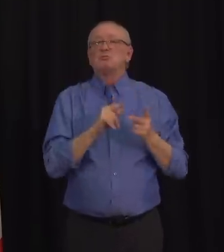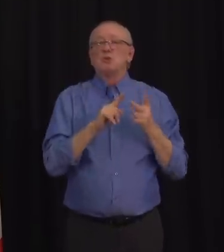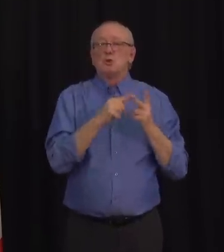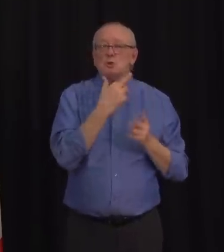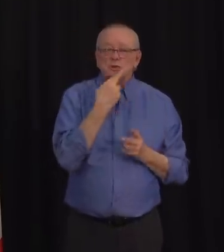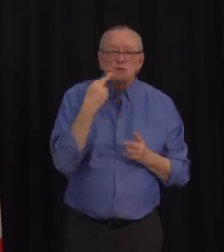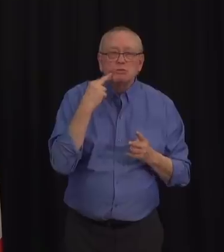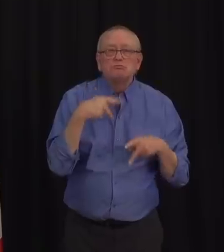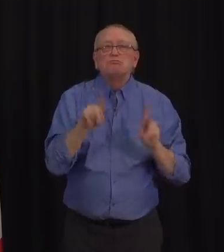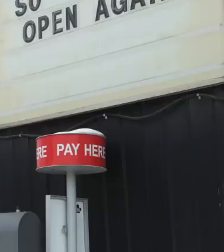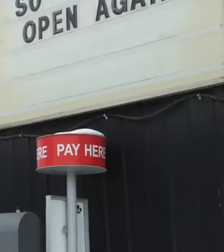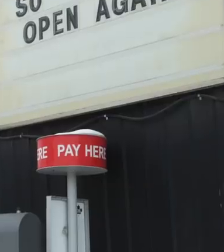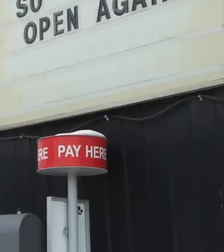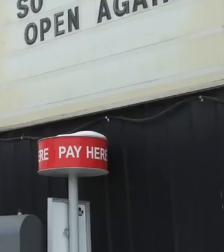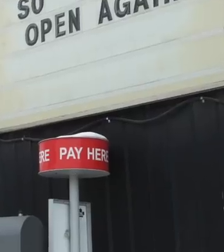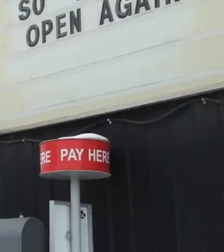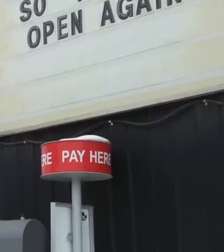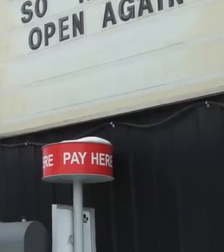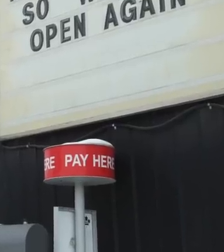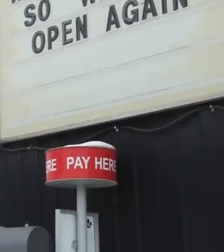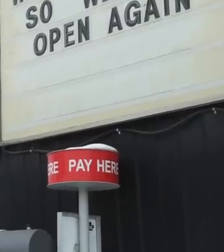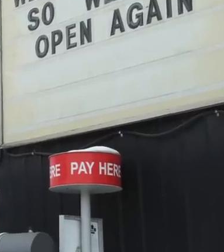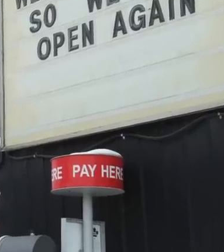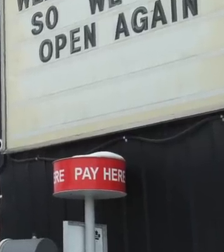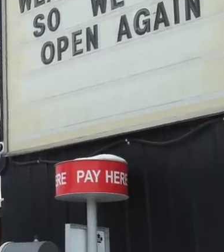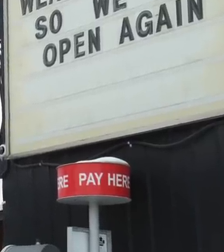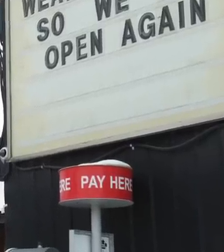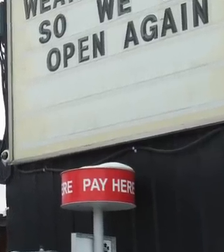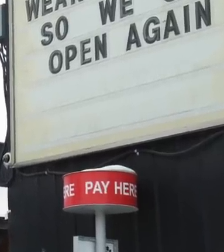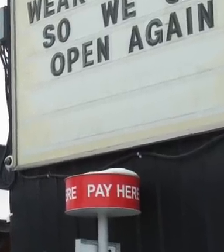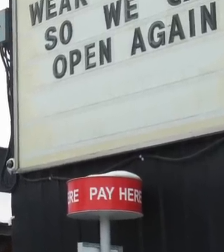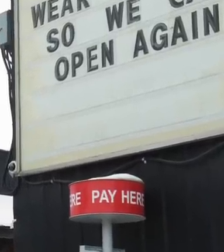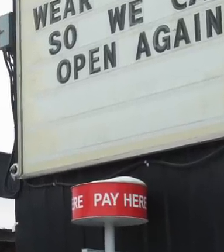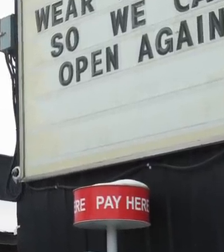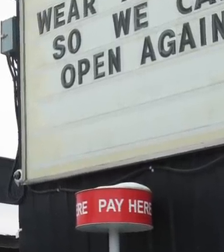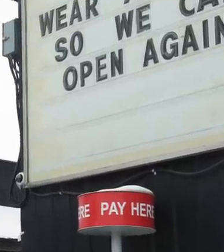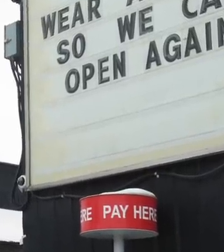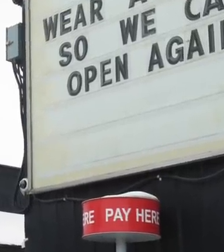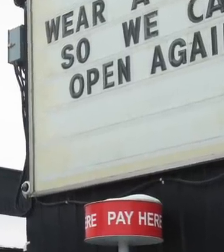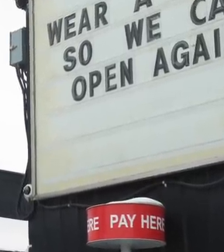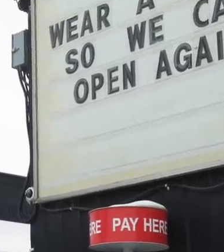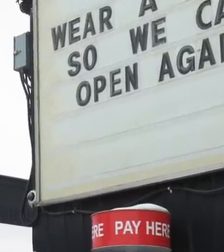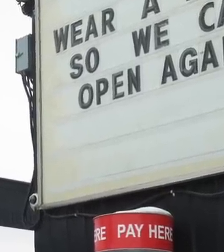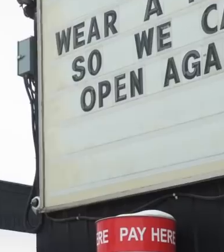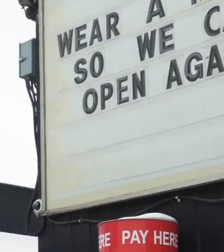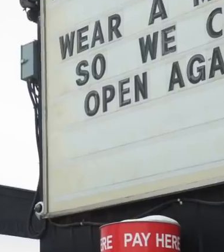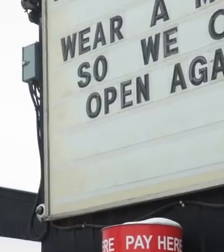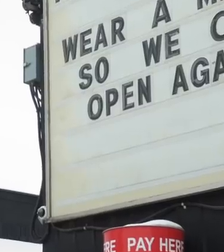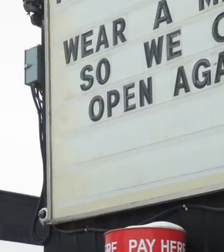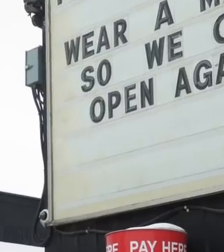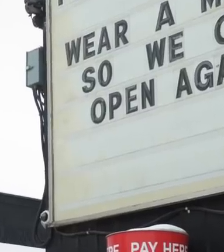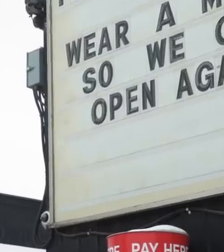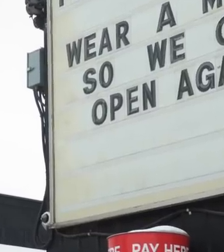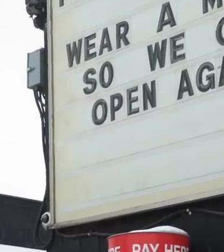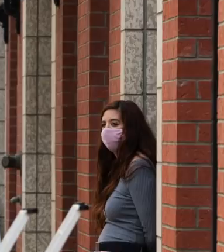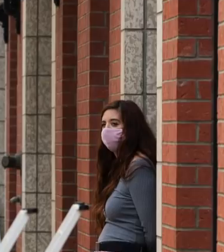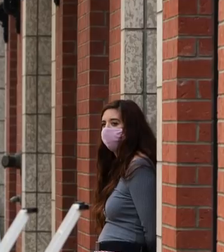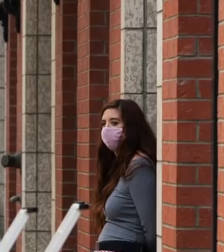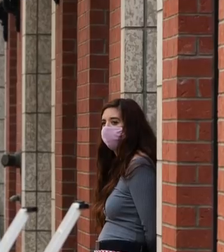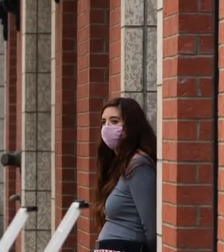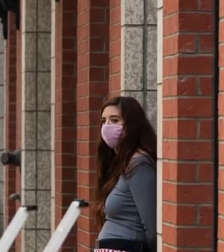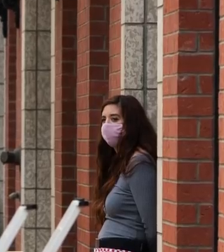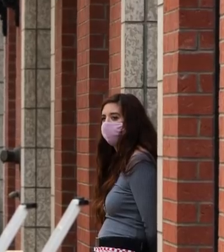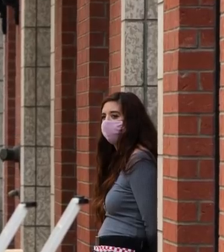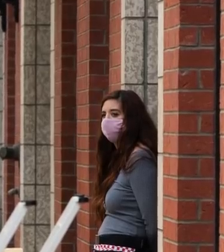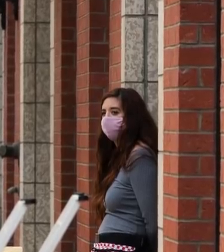lounges may stay open, but they must follow public health guidance including the the following four points. A maximum of six people